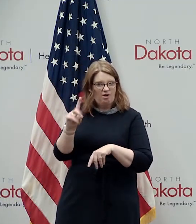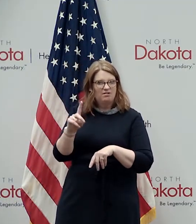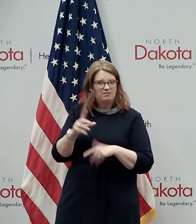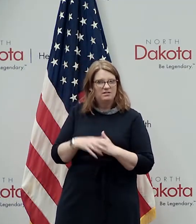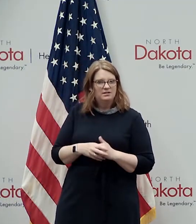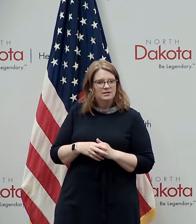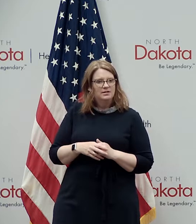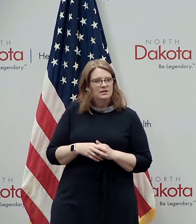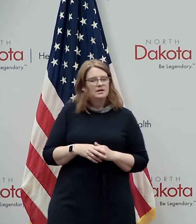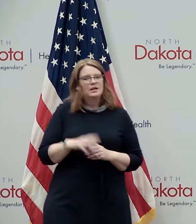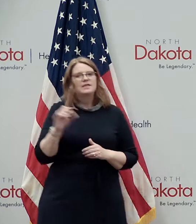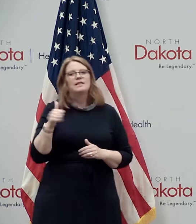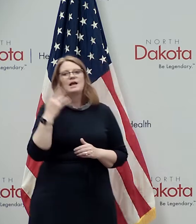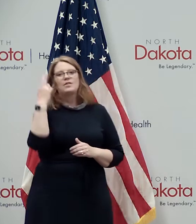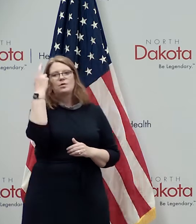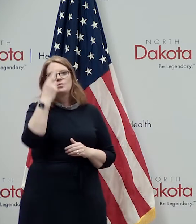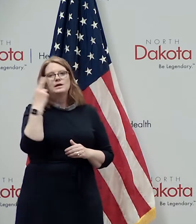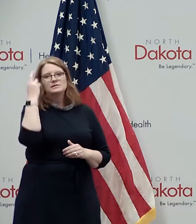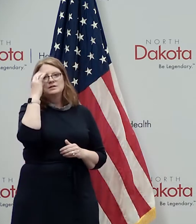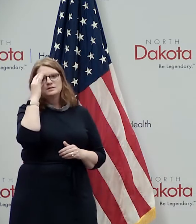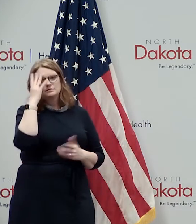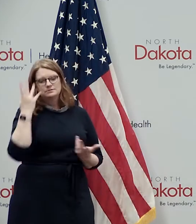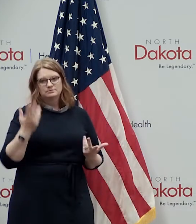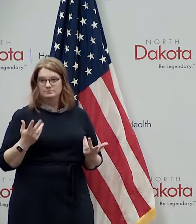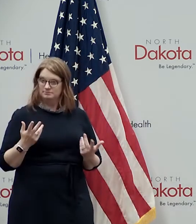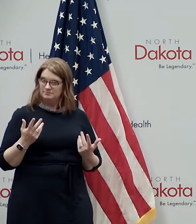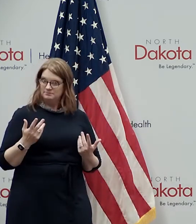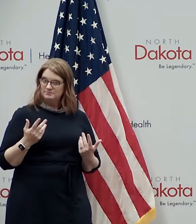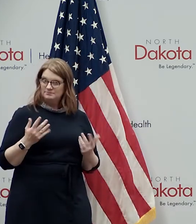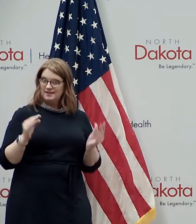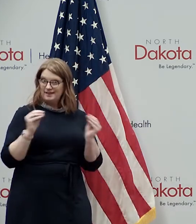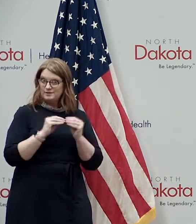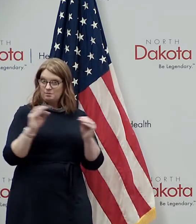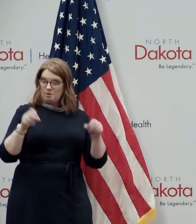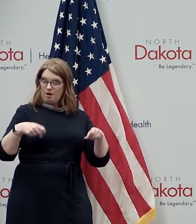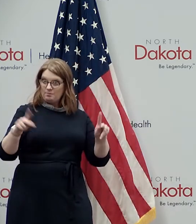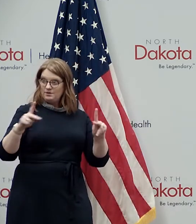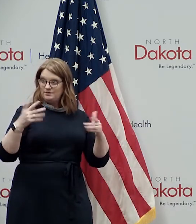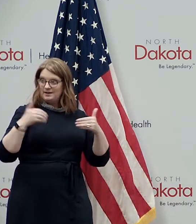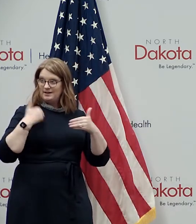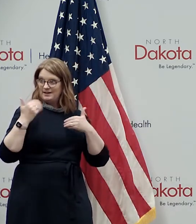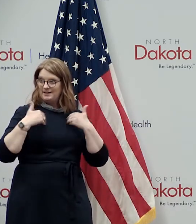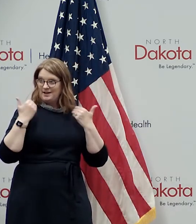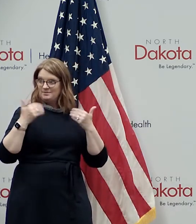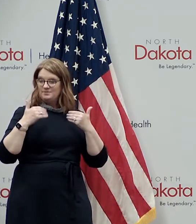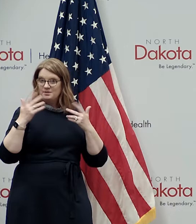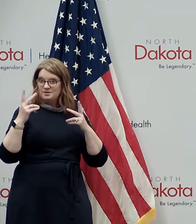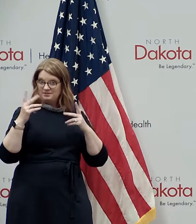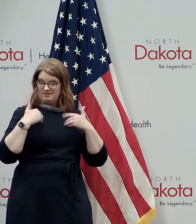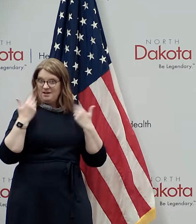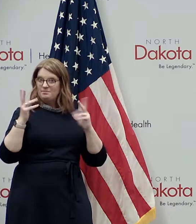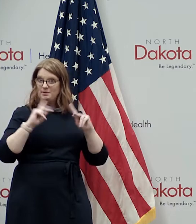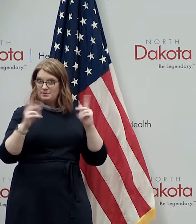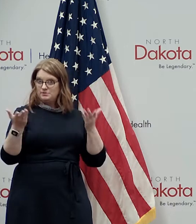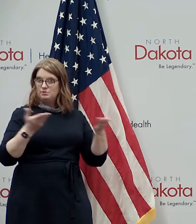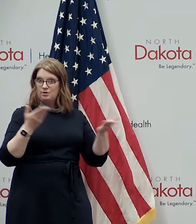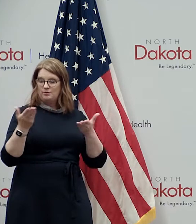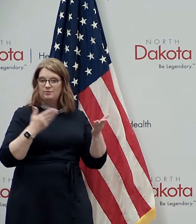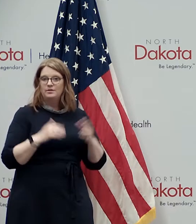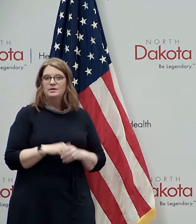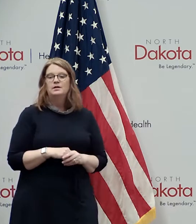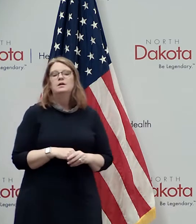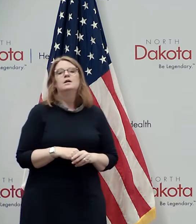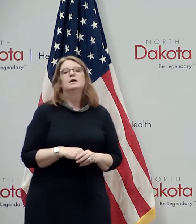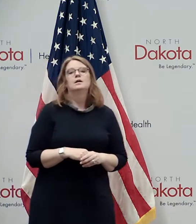the other reason i'm here today is to tell you that there are more opportunities for young people to serve in the north dakota national guard we had a